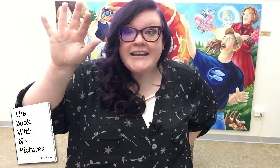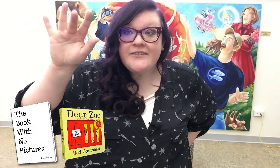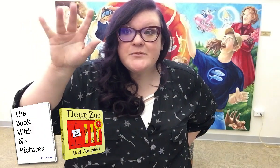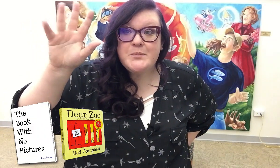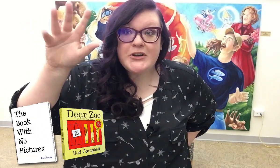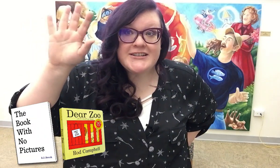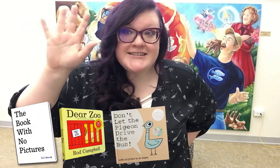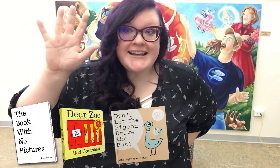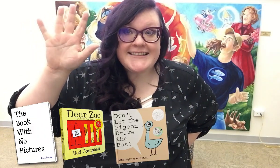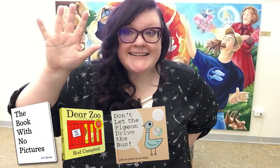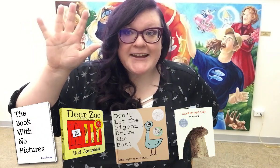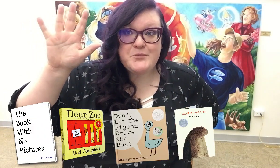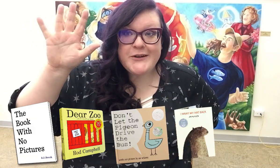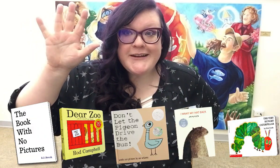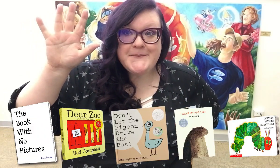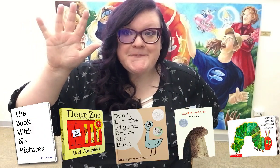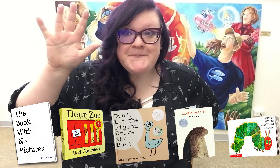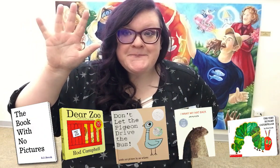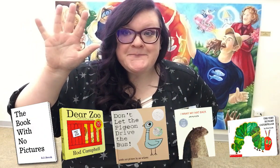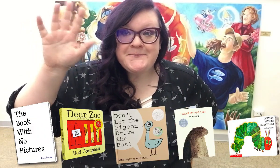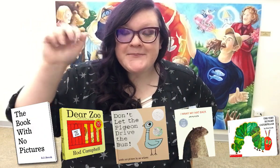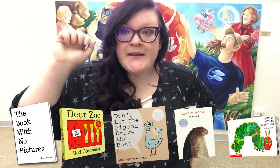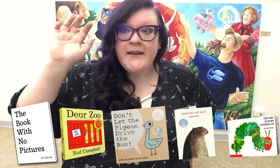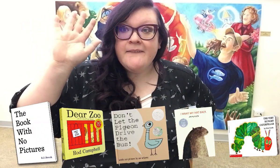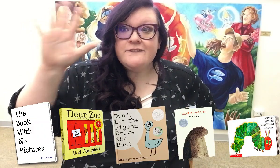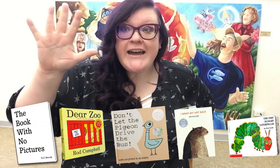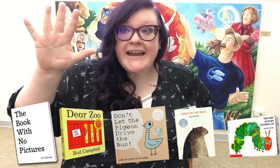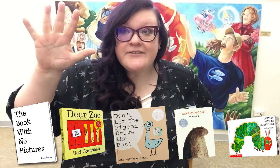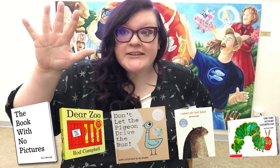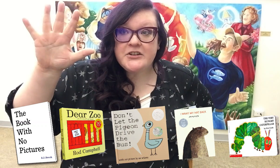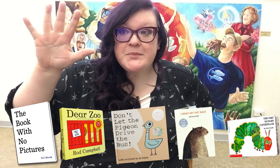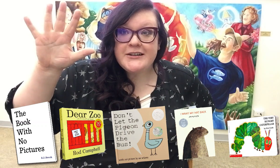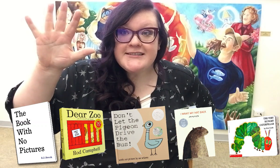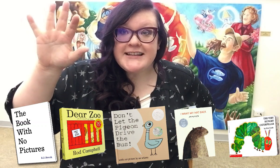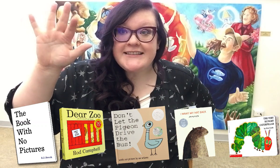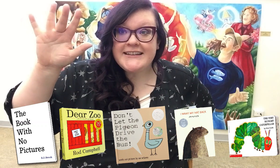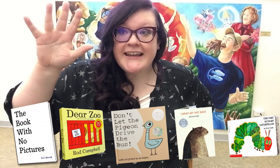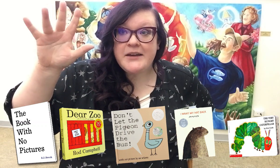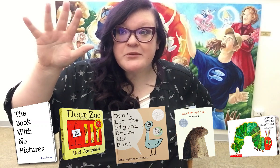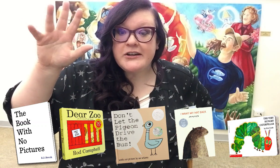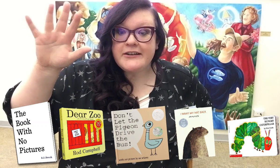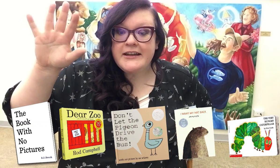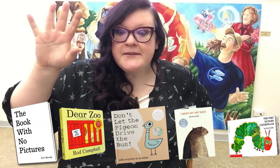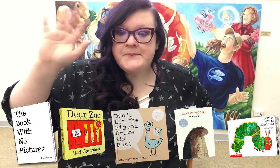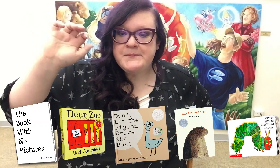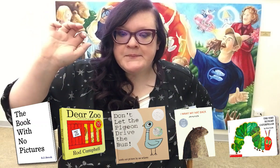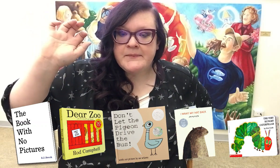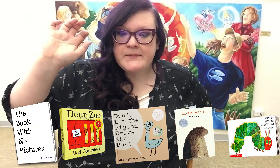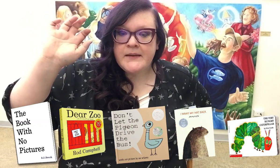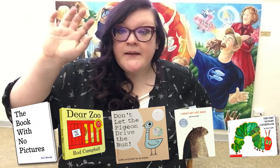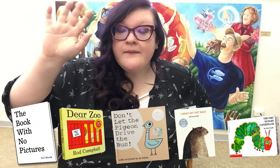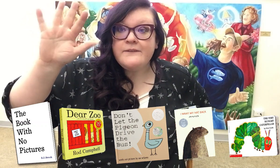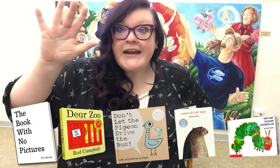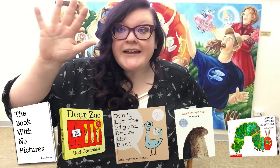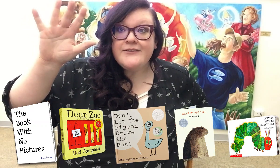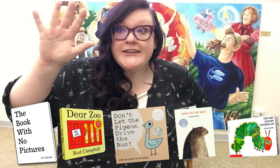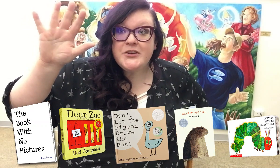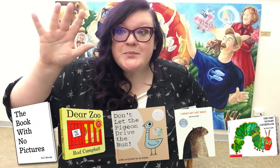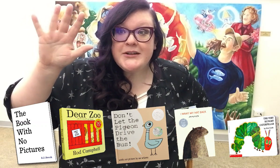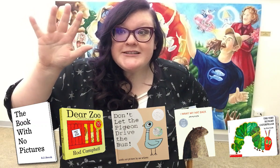books at the library. Five little books at the library. Five little books